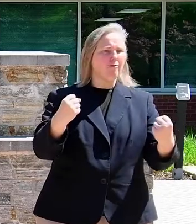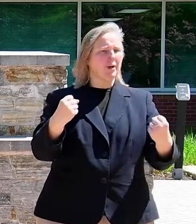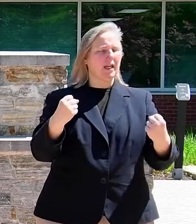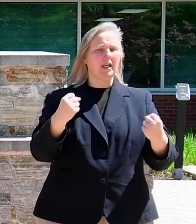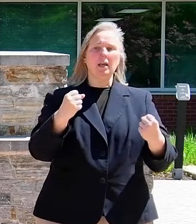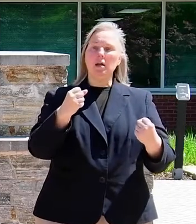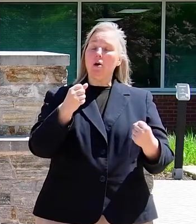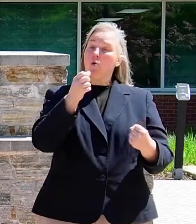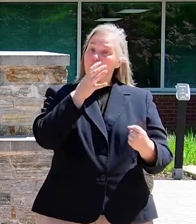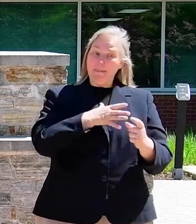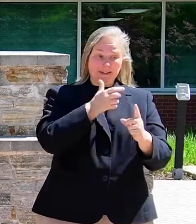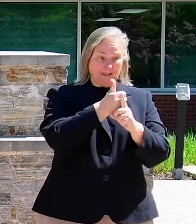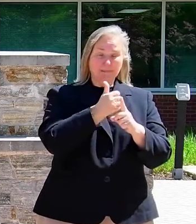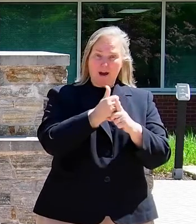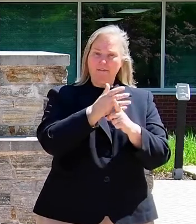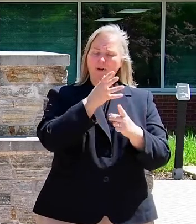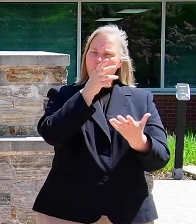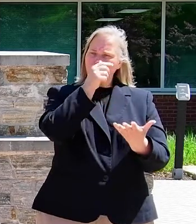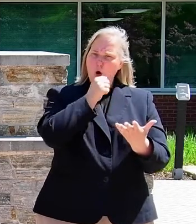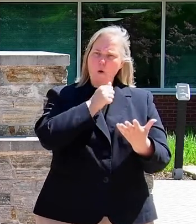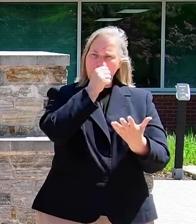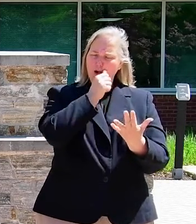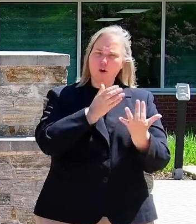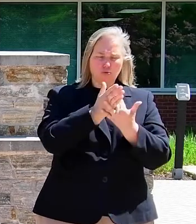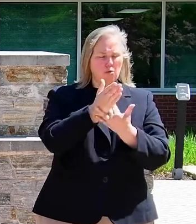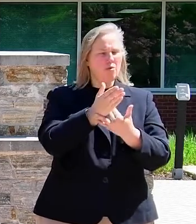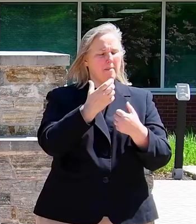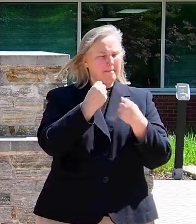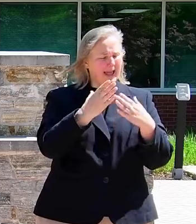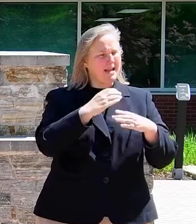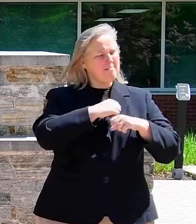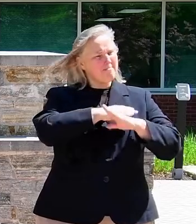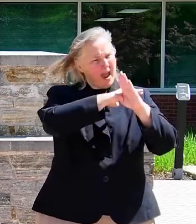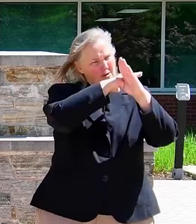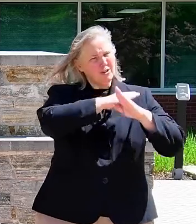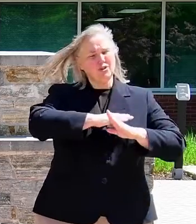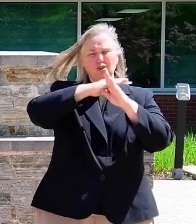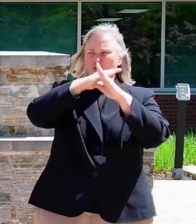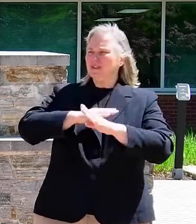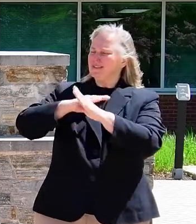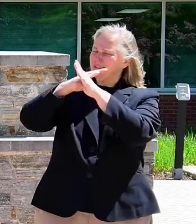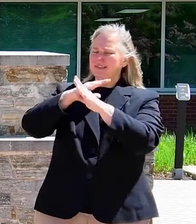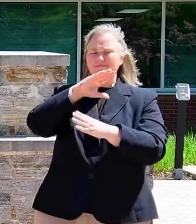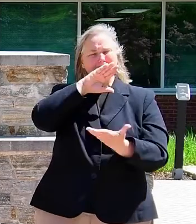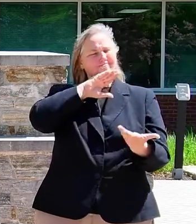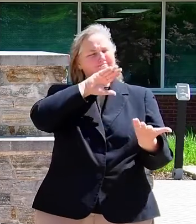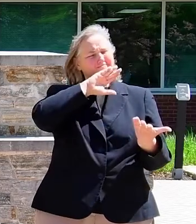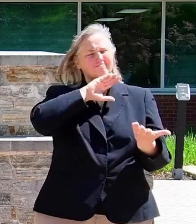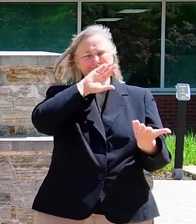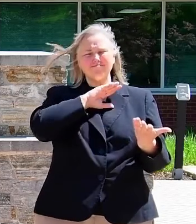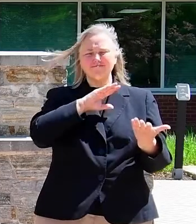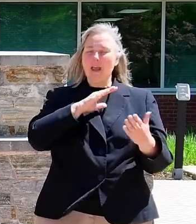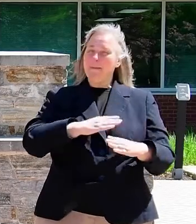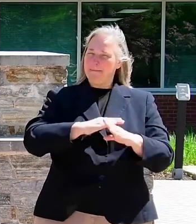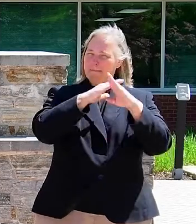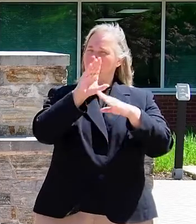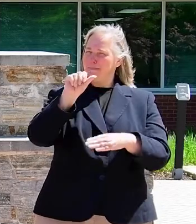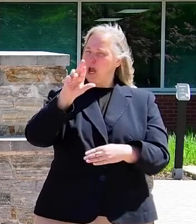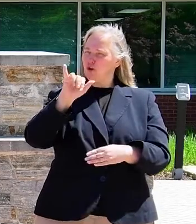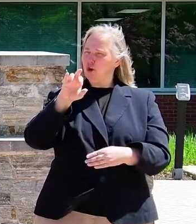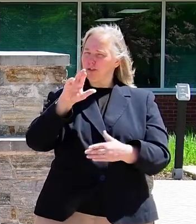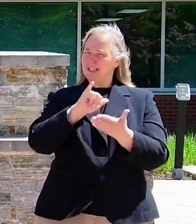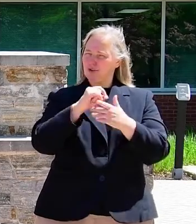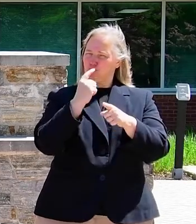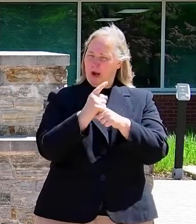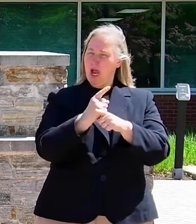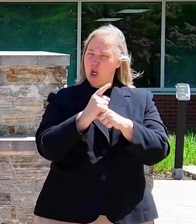who are going through so many barriers right now, who have so many, yeah, barriers is the right word, um, to